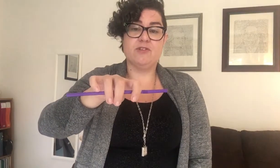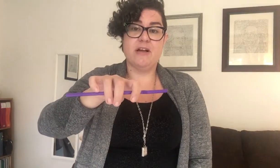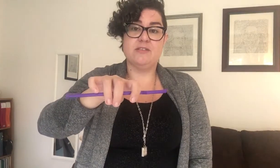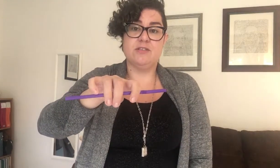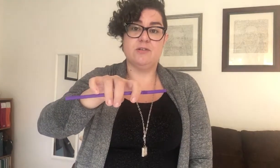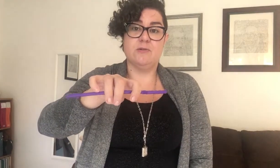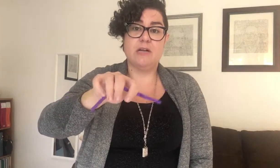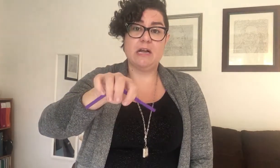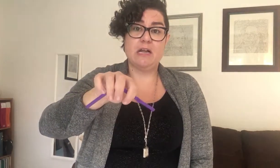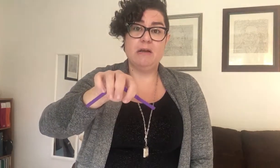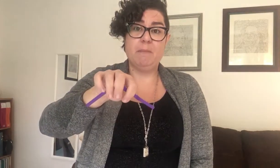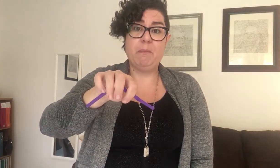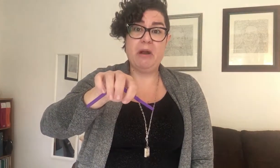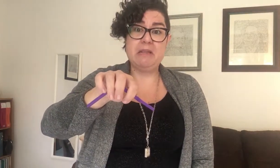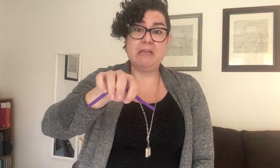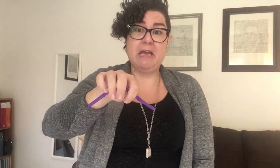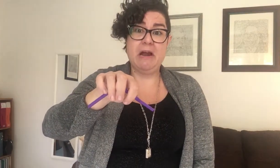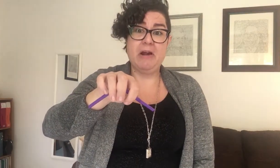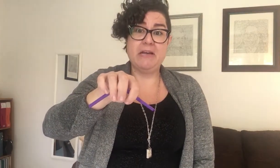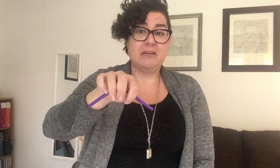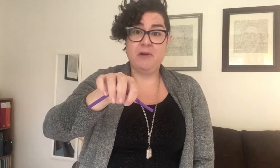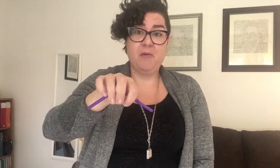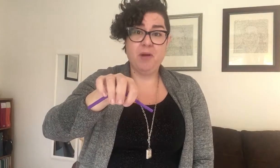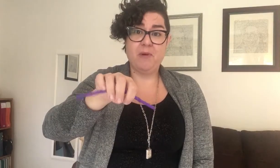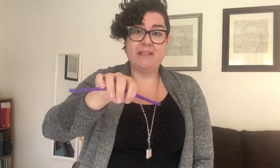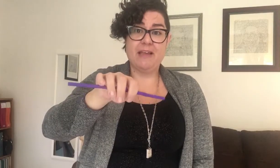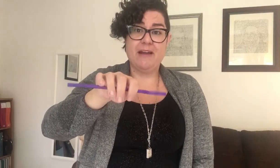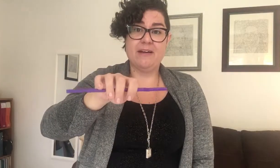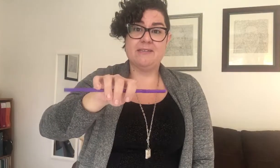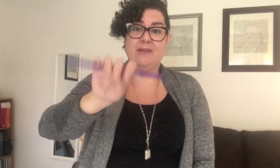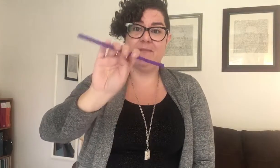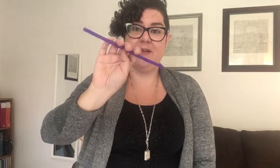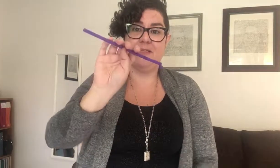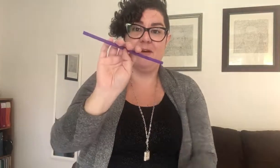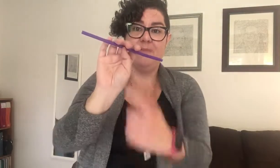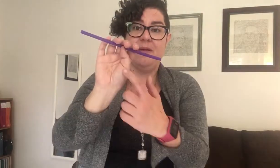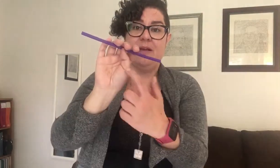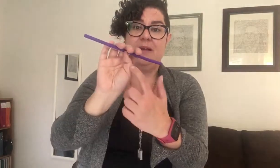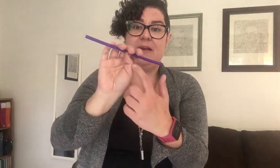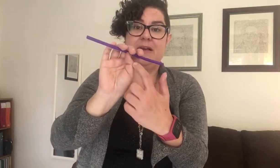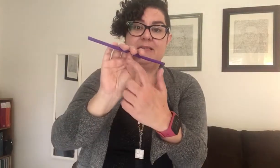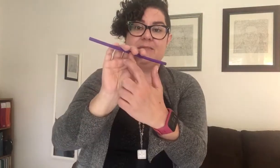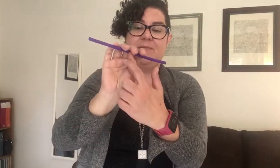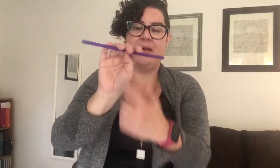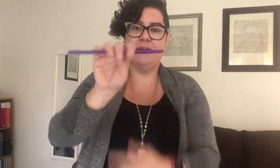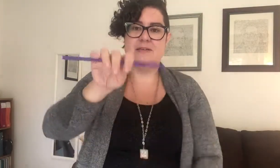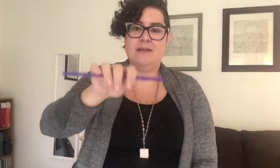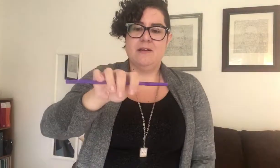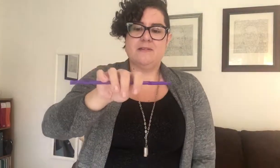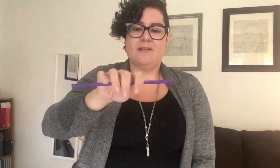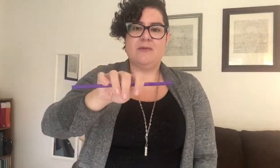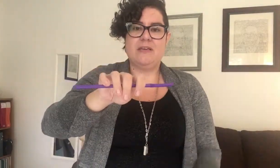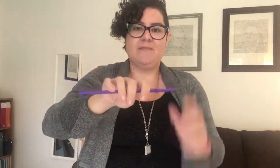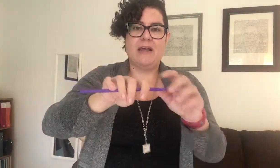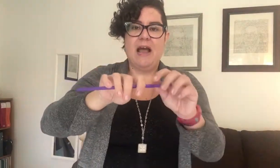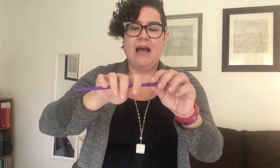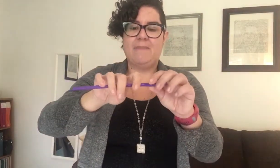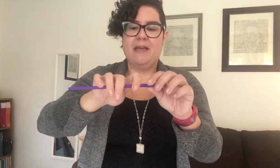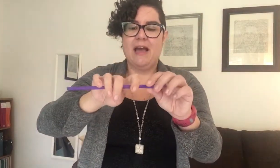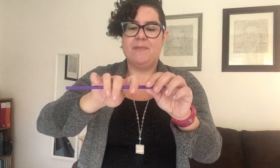tries to break the carrot and we don't want to break the carrot. So keep that thumb nice and bent so that we keep that happy happy